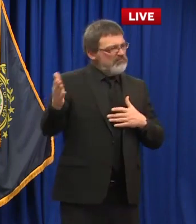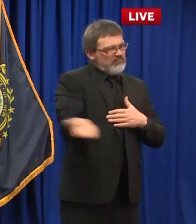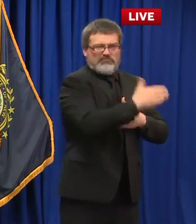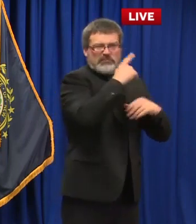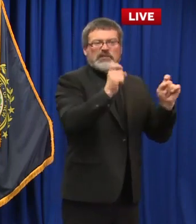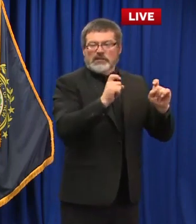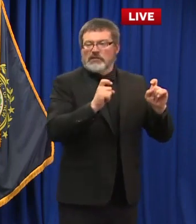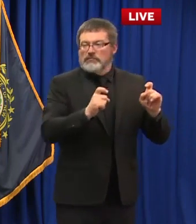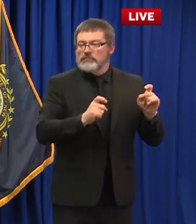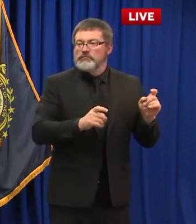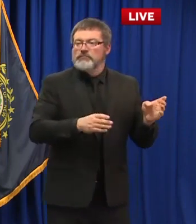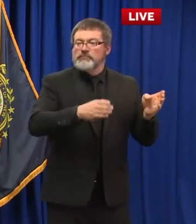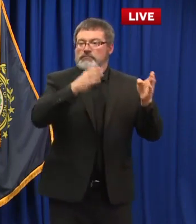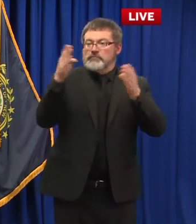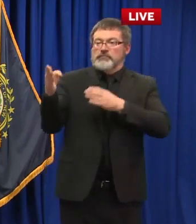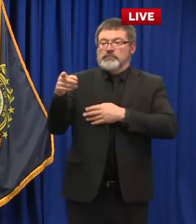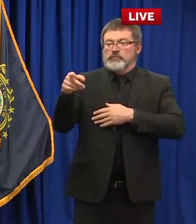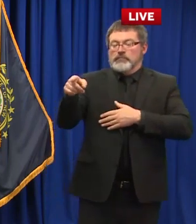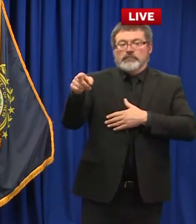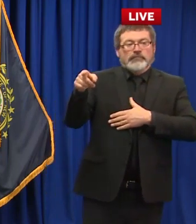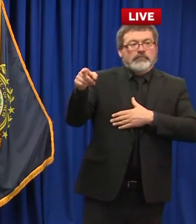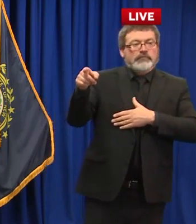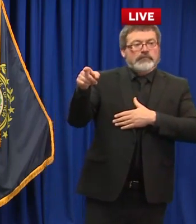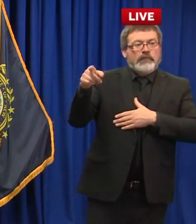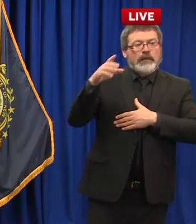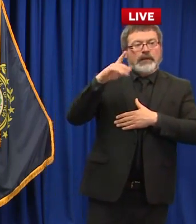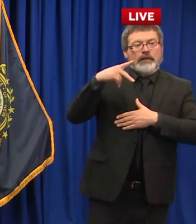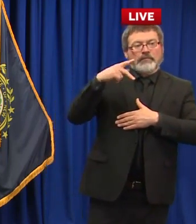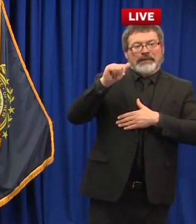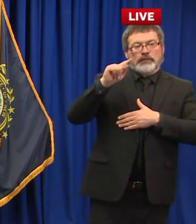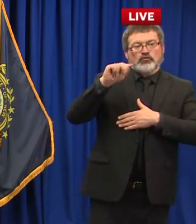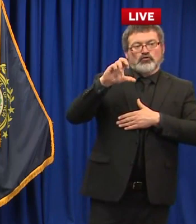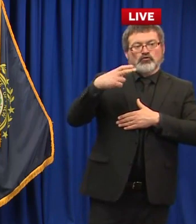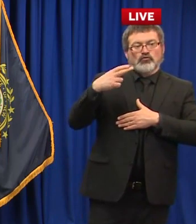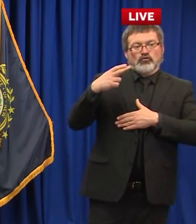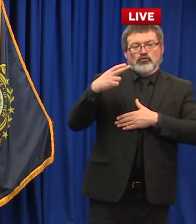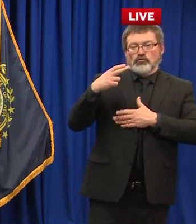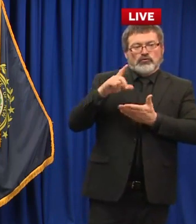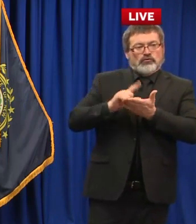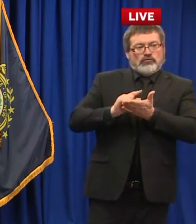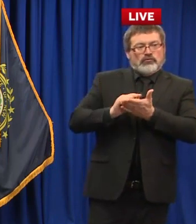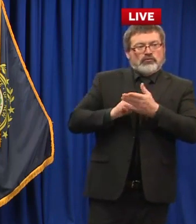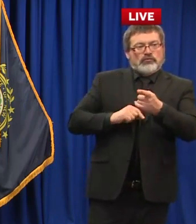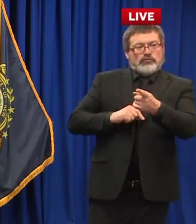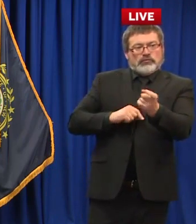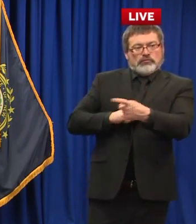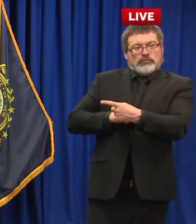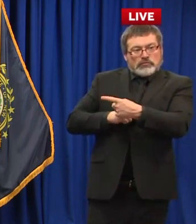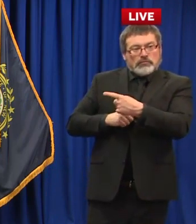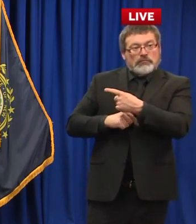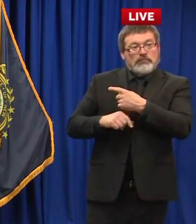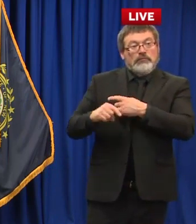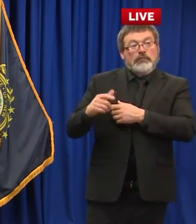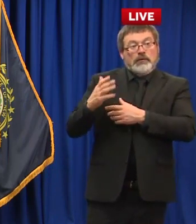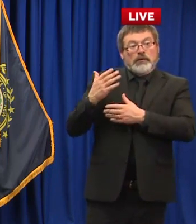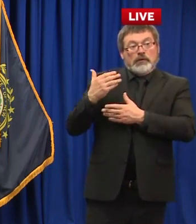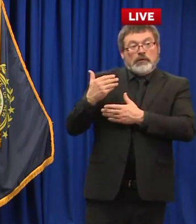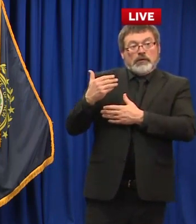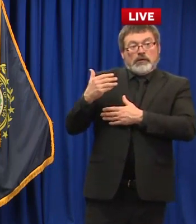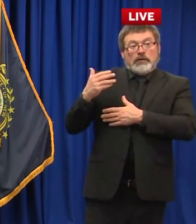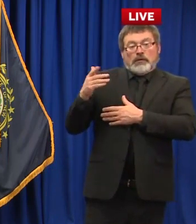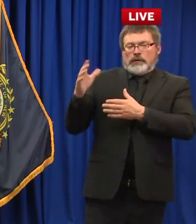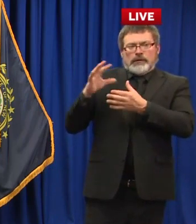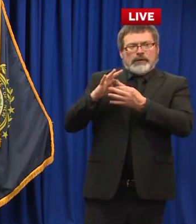so um a couple of press conferences ago uh you were asked about executive privilege in your in your office